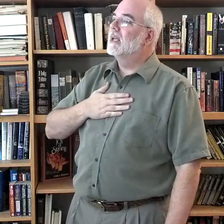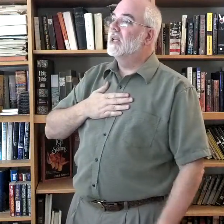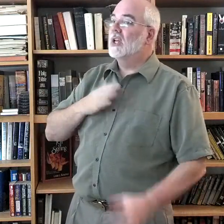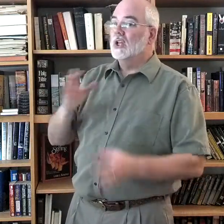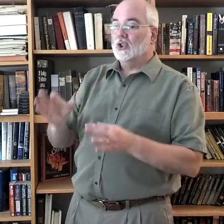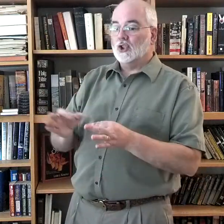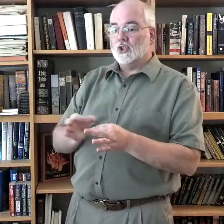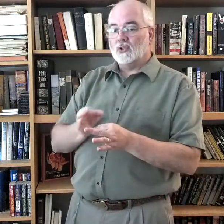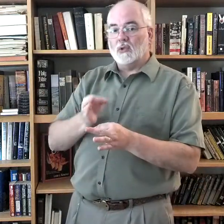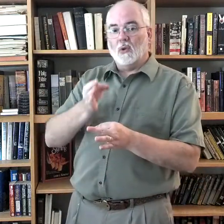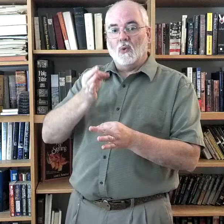Soul.